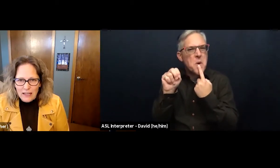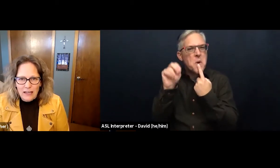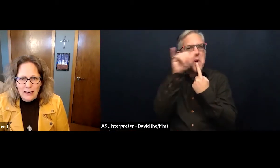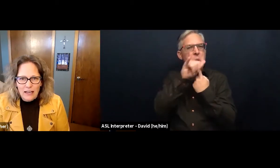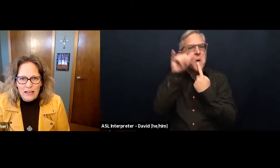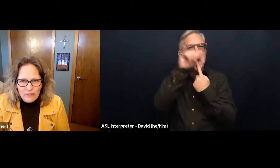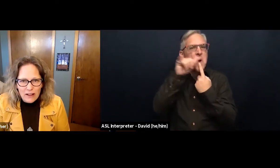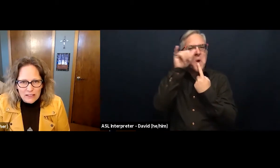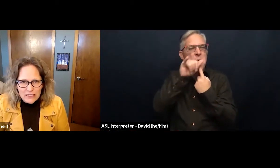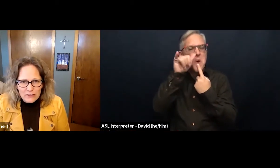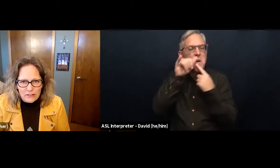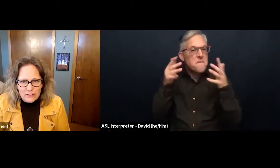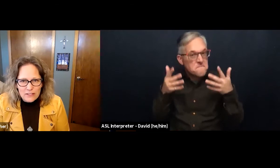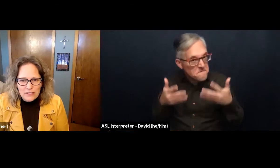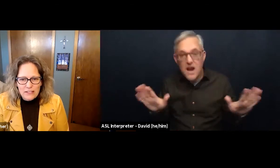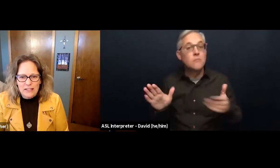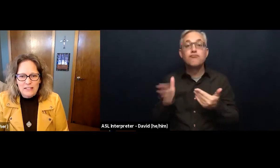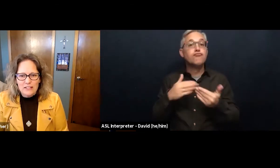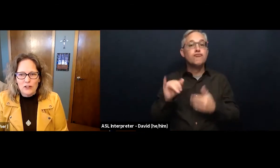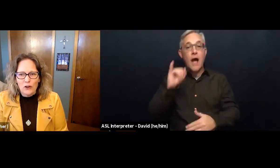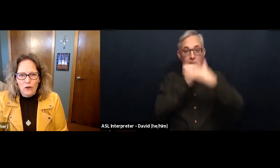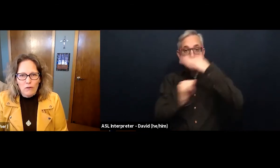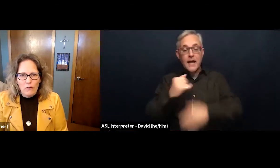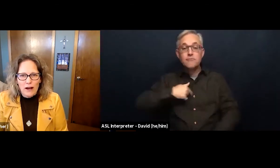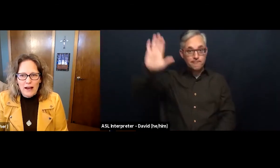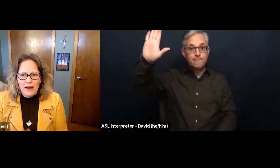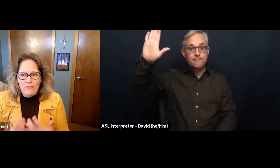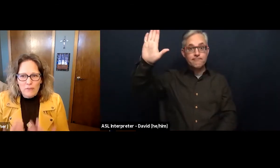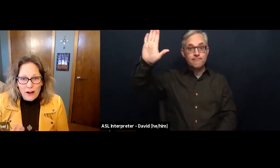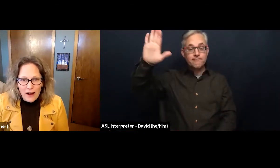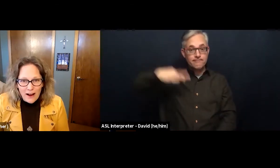He volunteers. He to go for God.